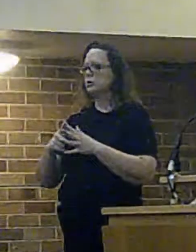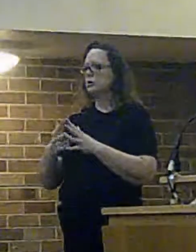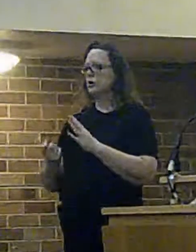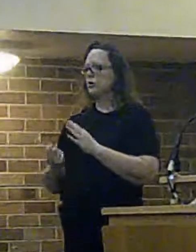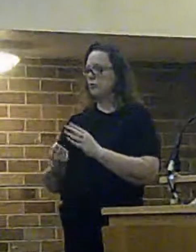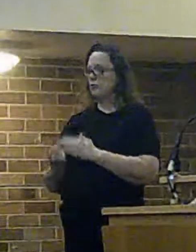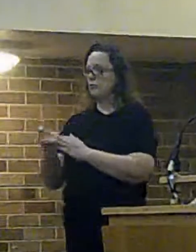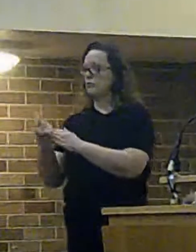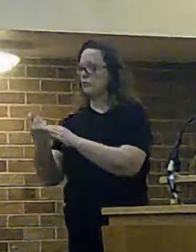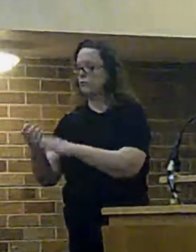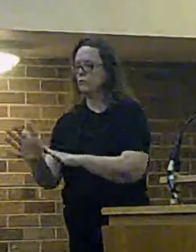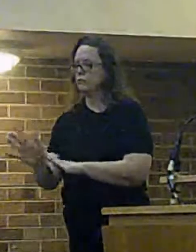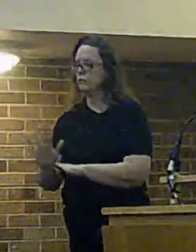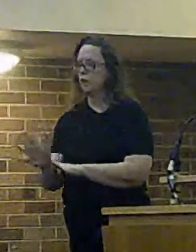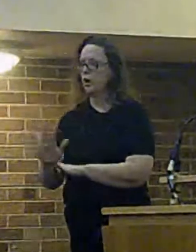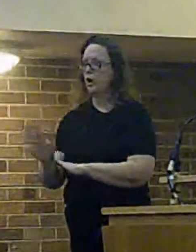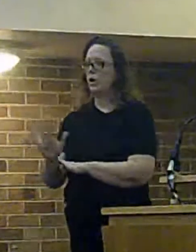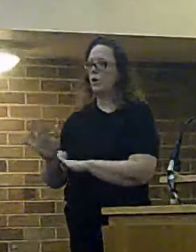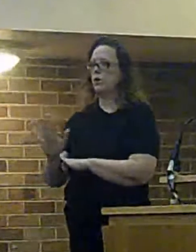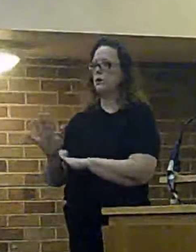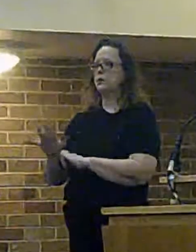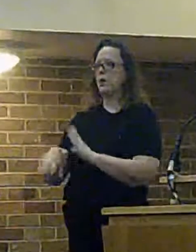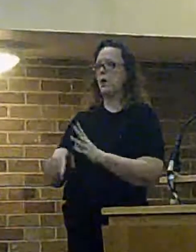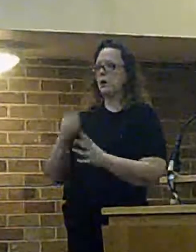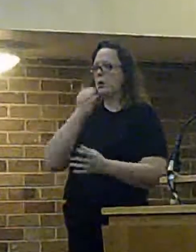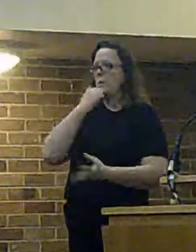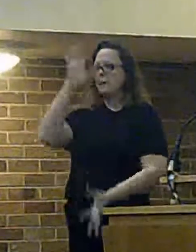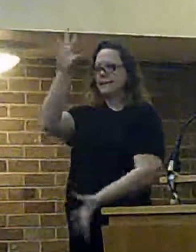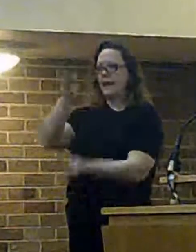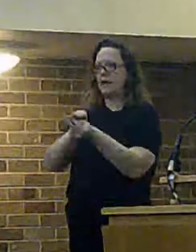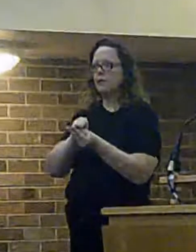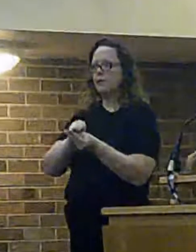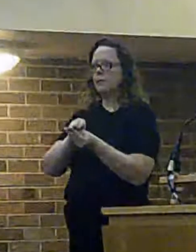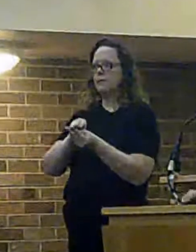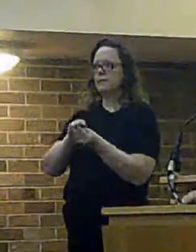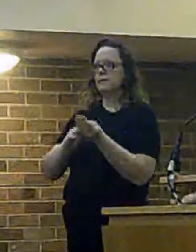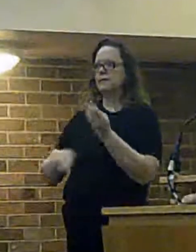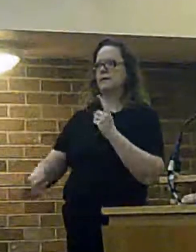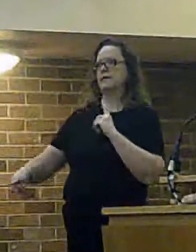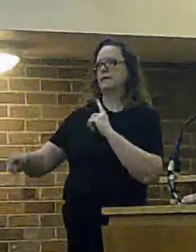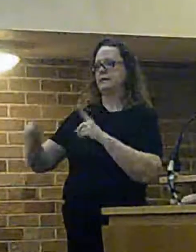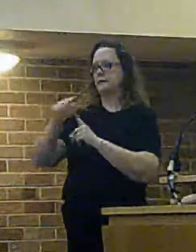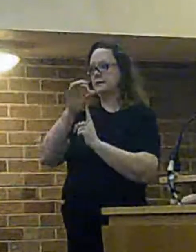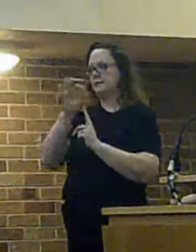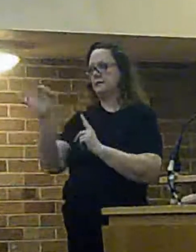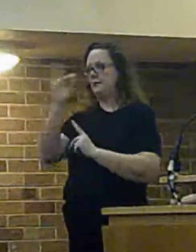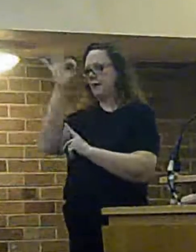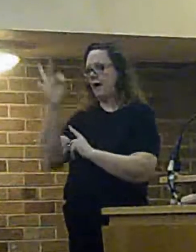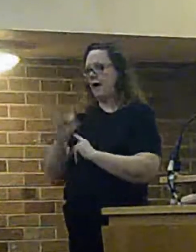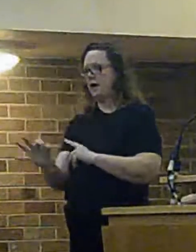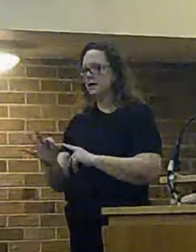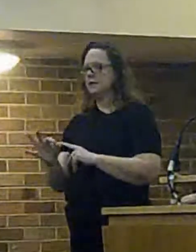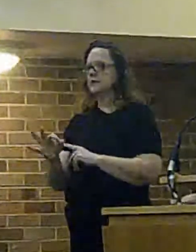the the middle data set it's the mean average add them all up divide them by the number of incidents